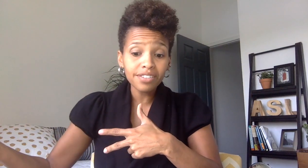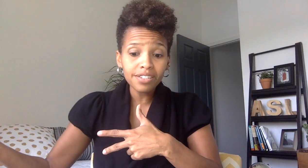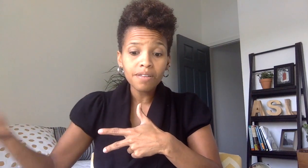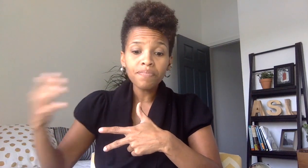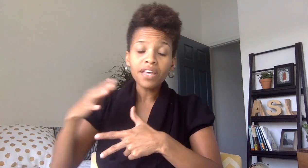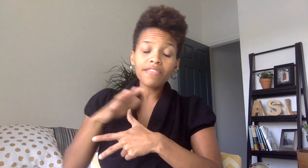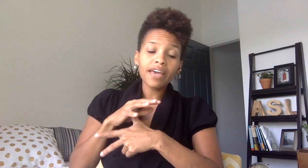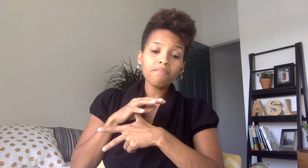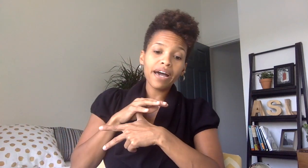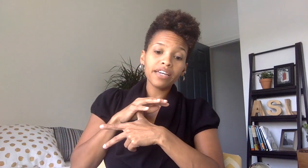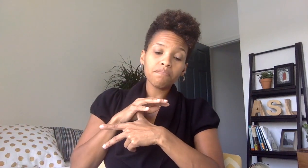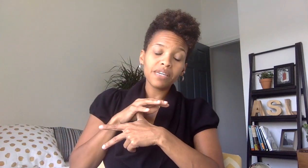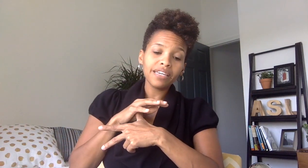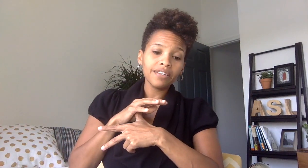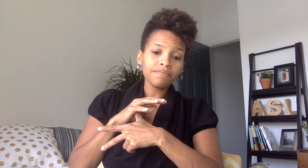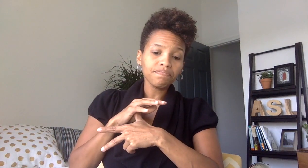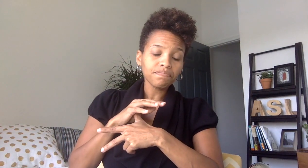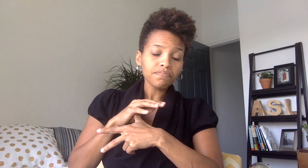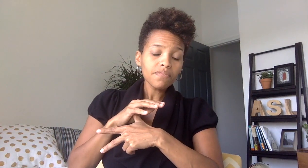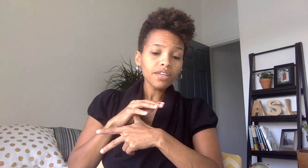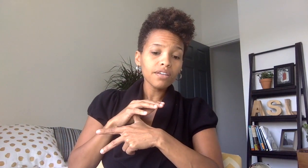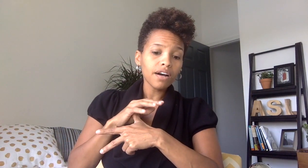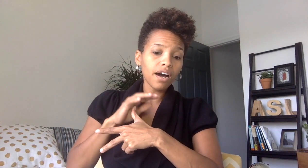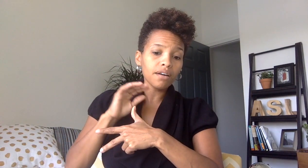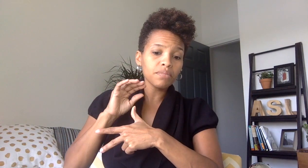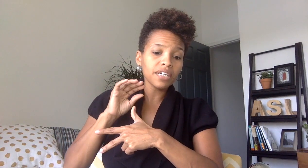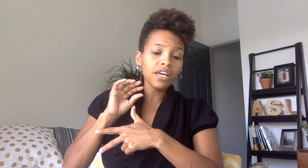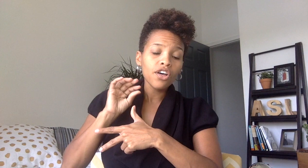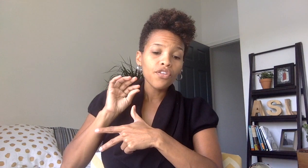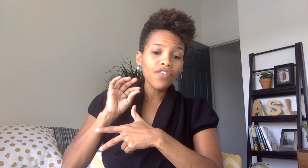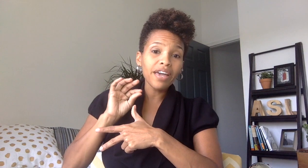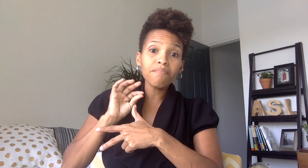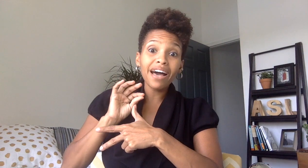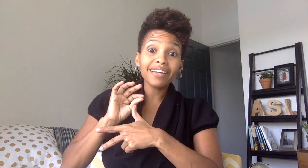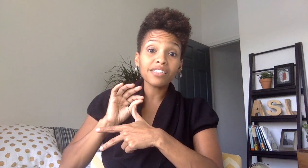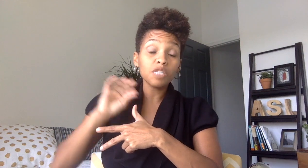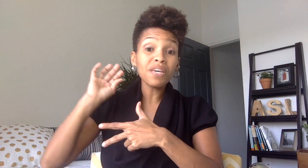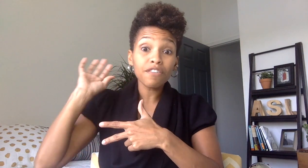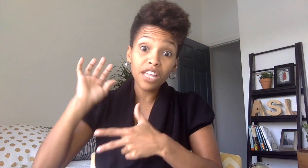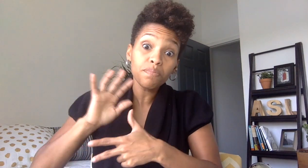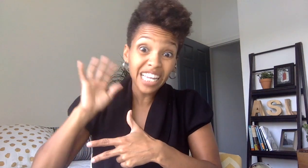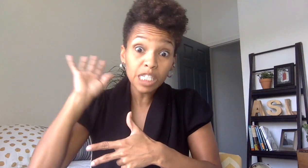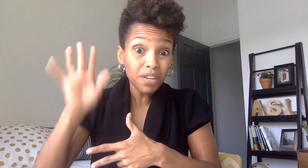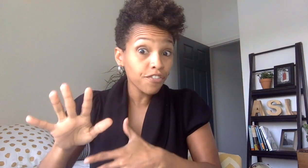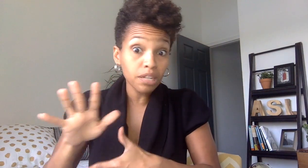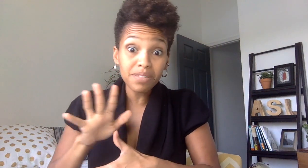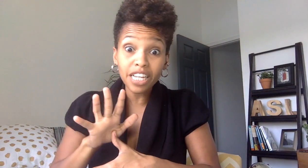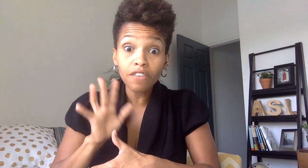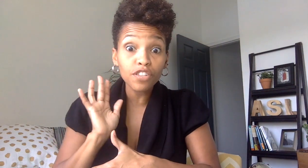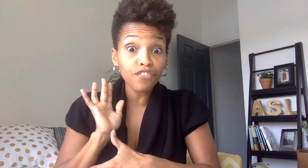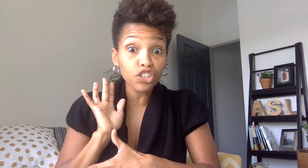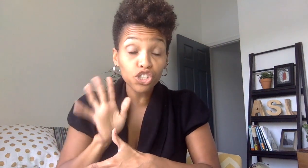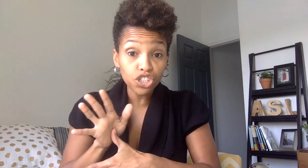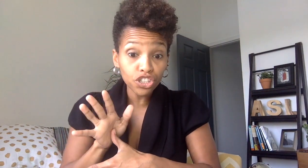they might be they might speak they speak for themselves for sure